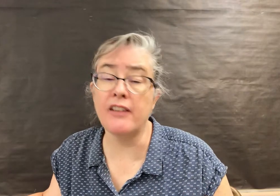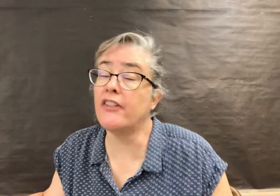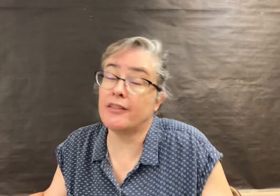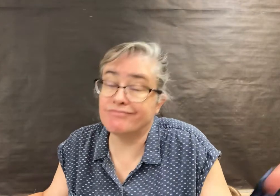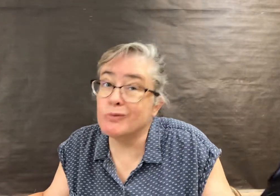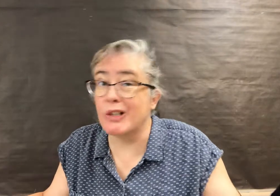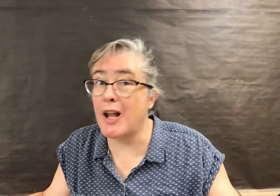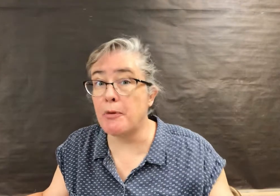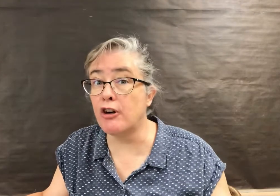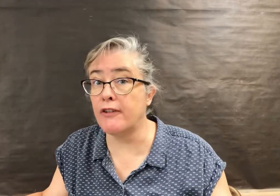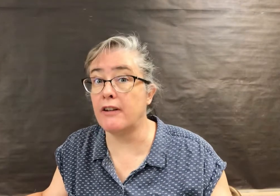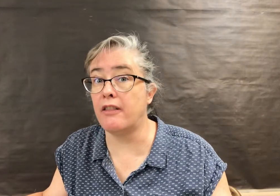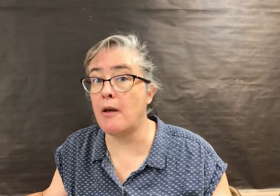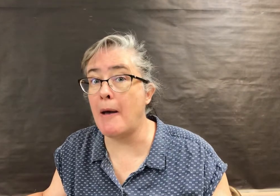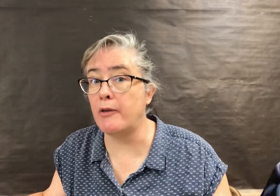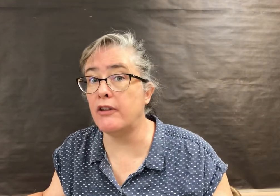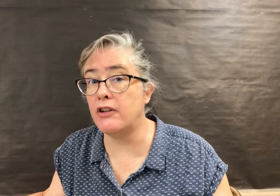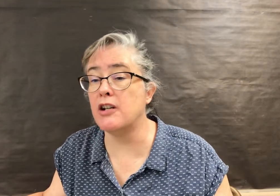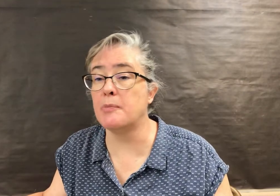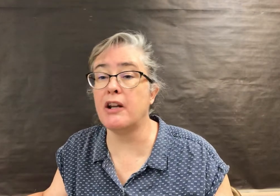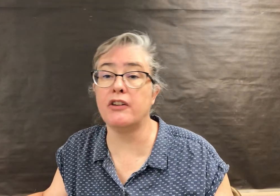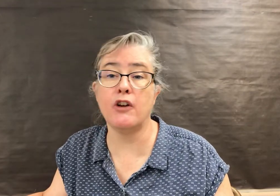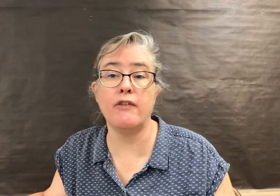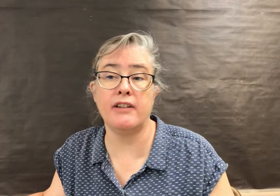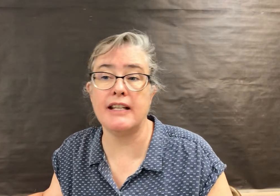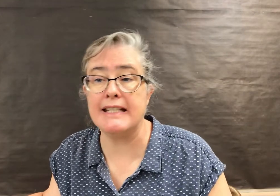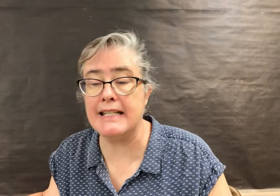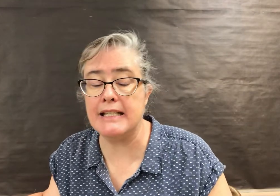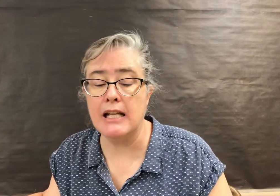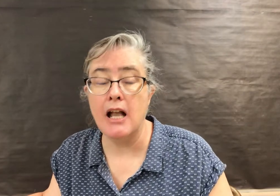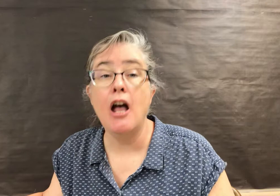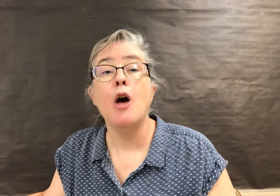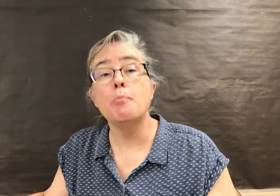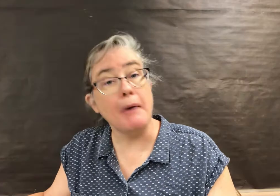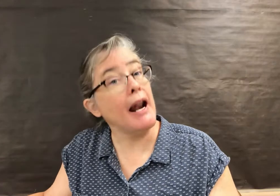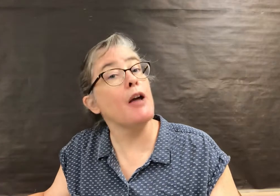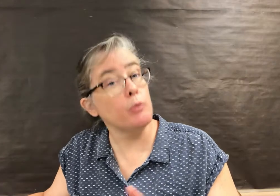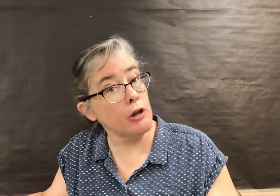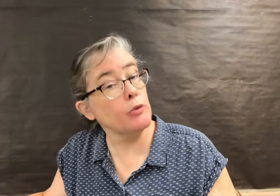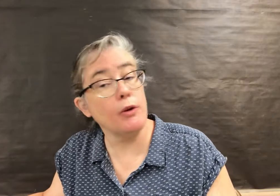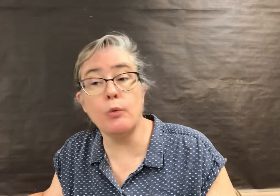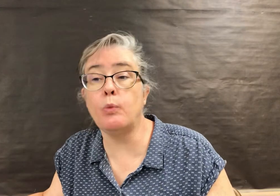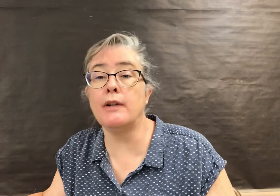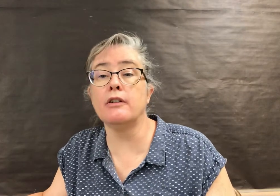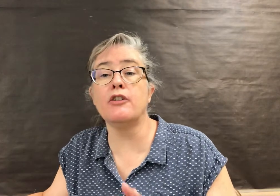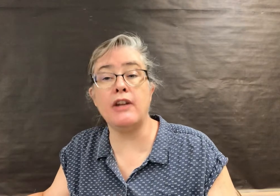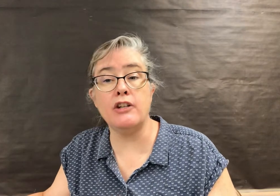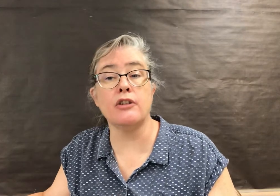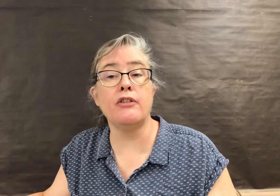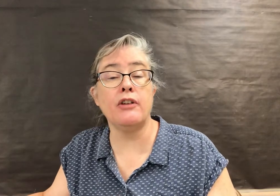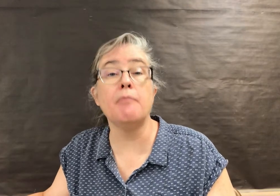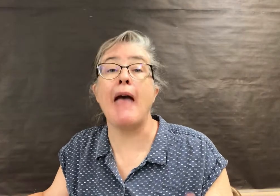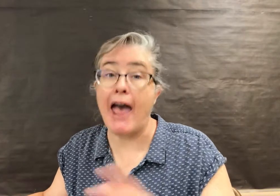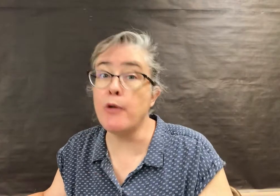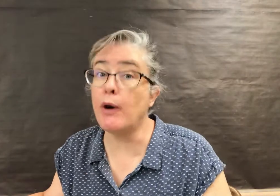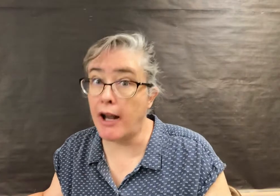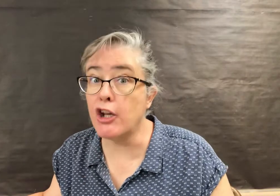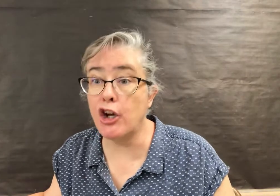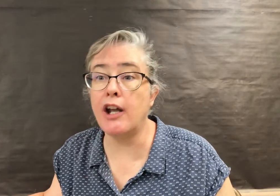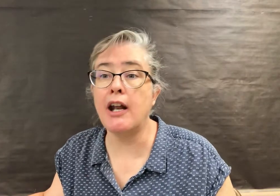things that were not perfect about this year because of COVID-19, but I worked with Willard's teachers to add where I could